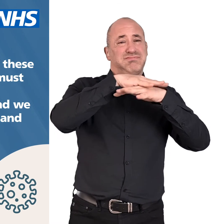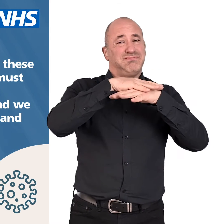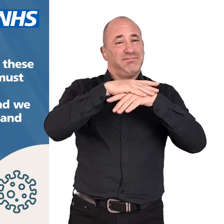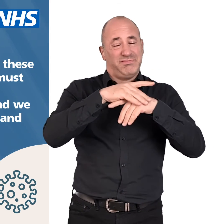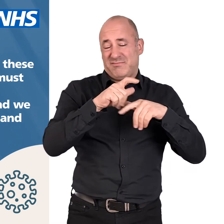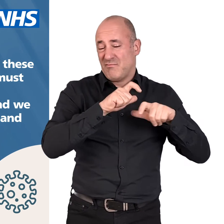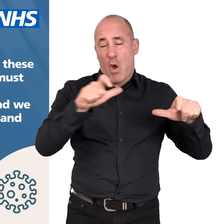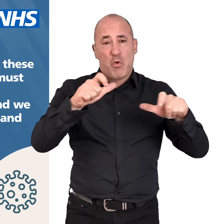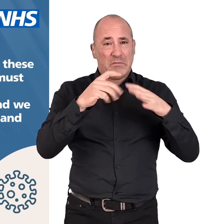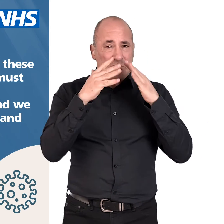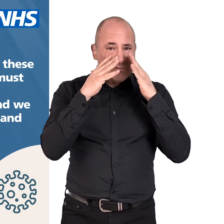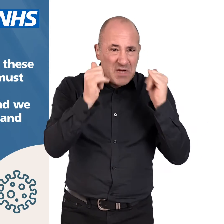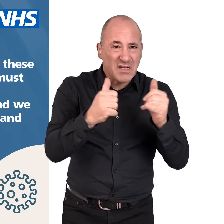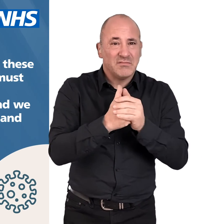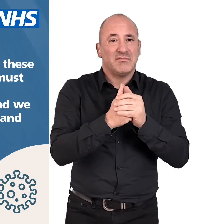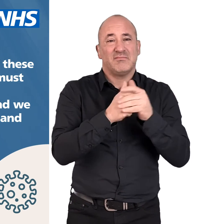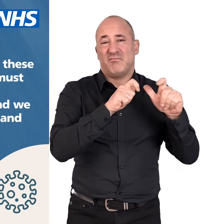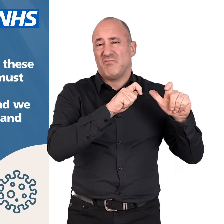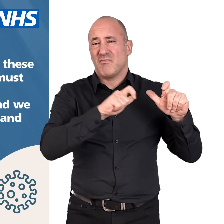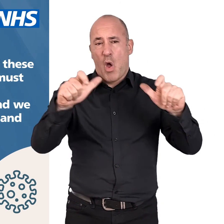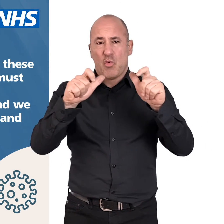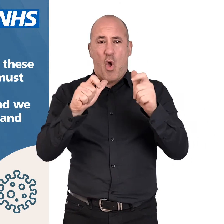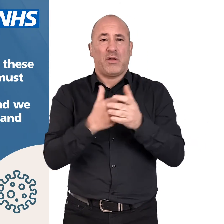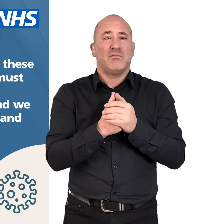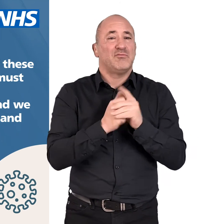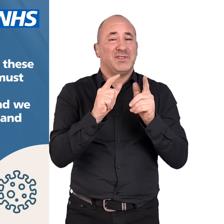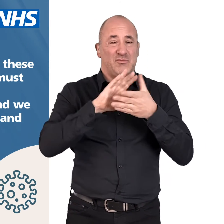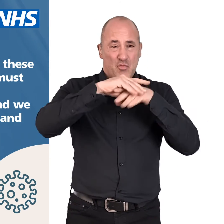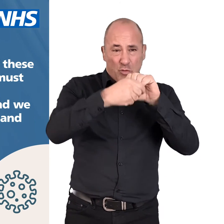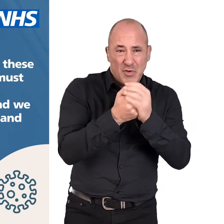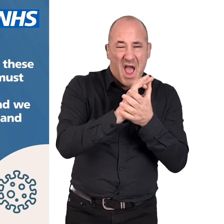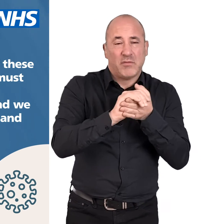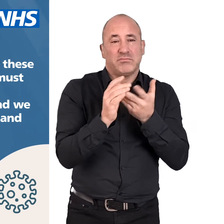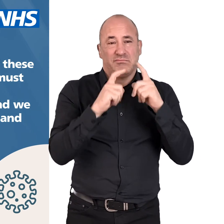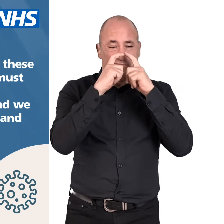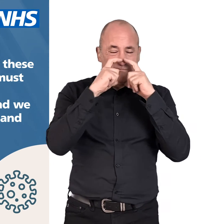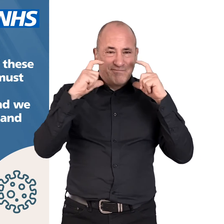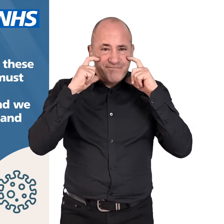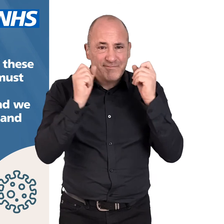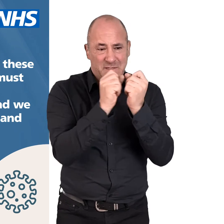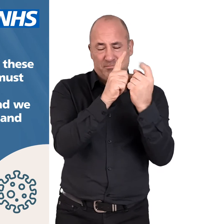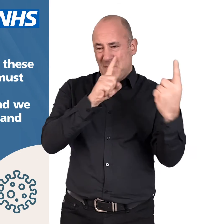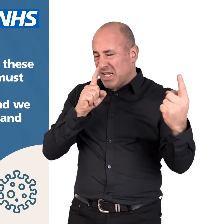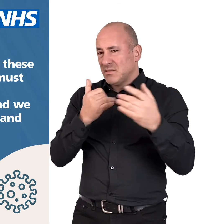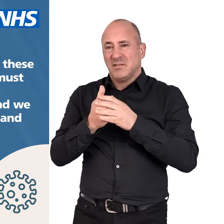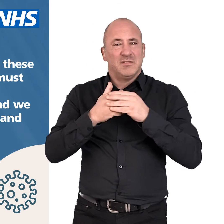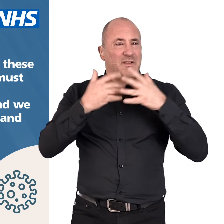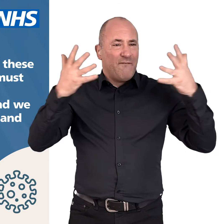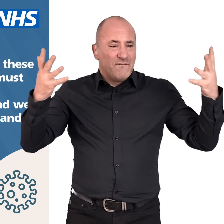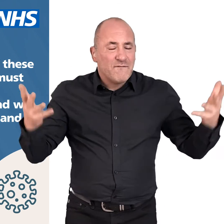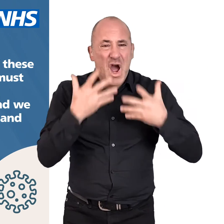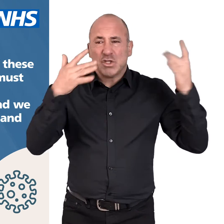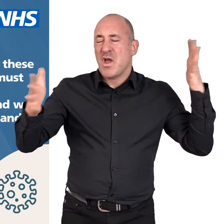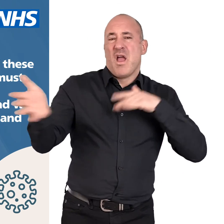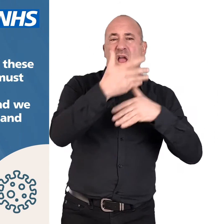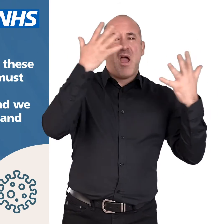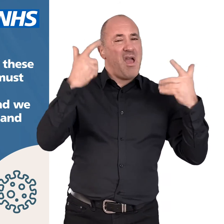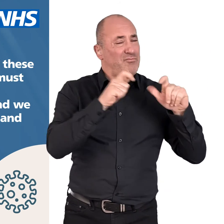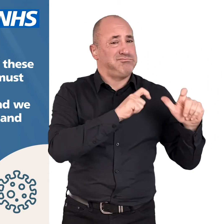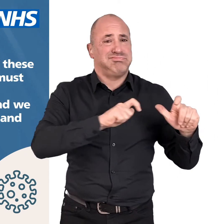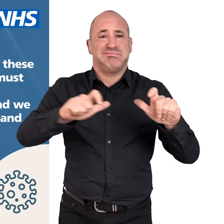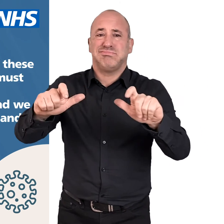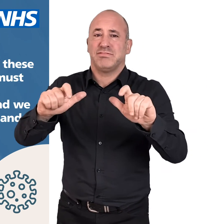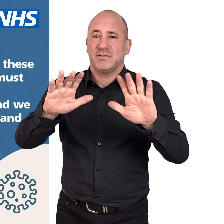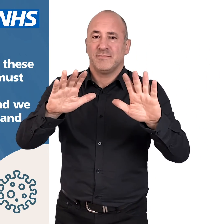remains a part of our lives and we must continue to get tested and to carry on with practising hands, face,